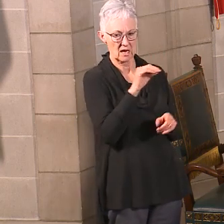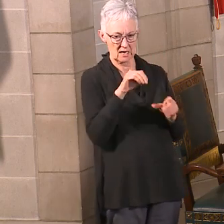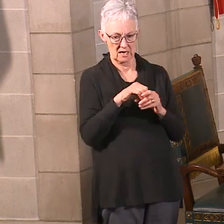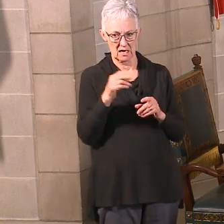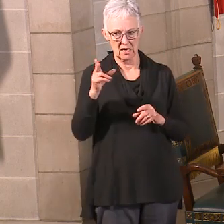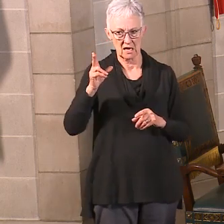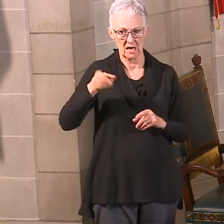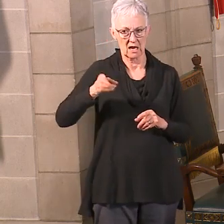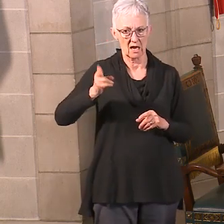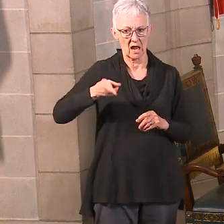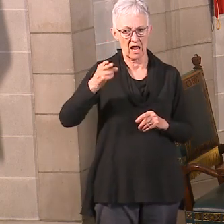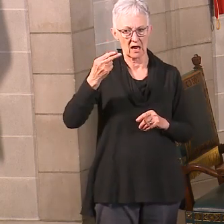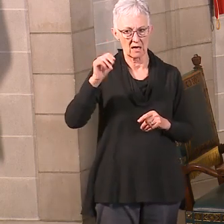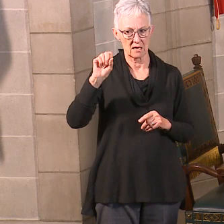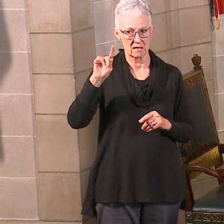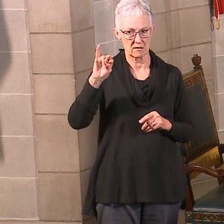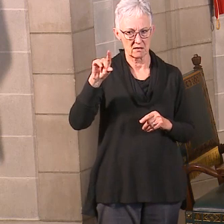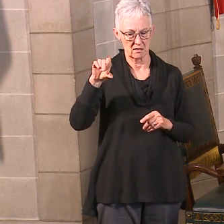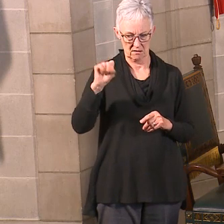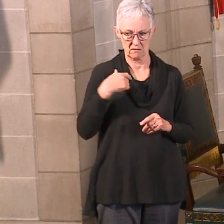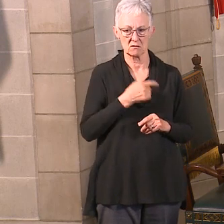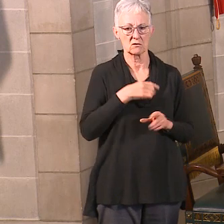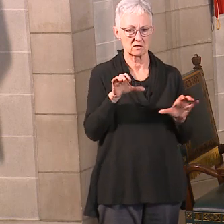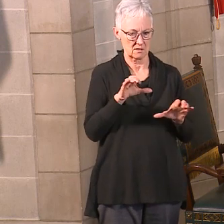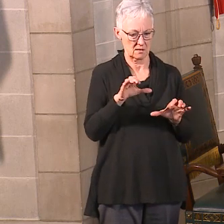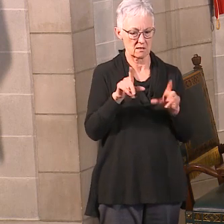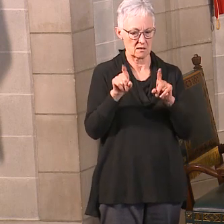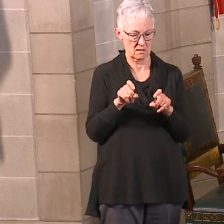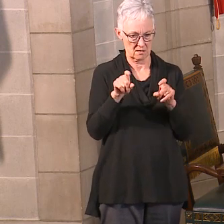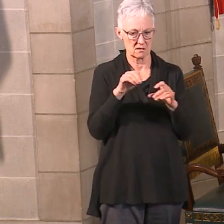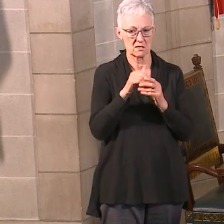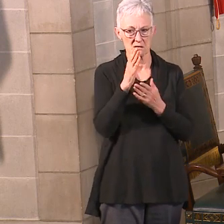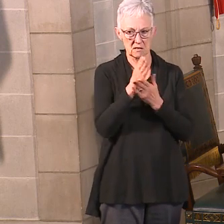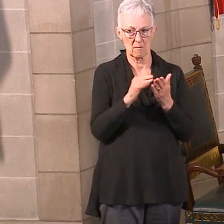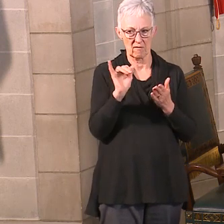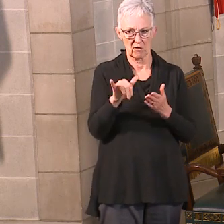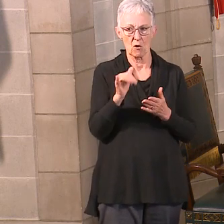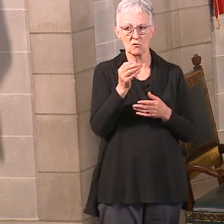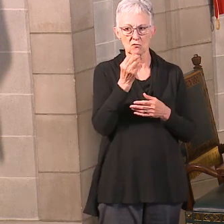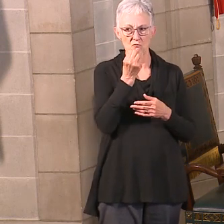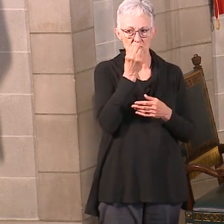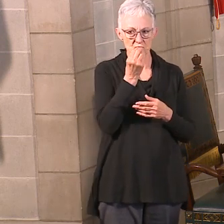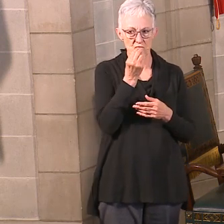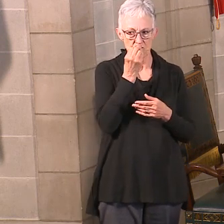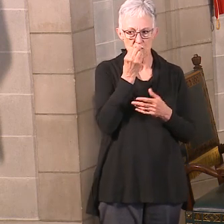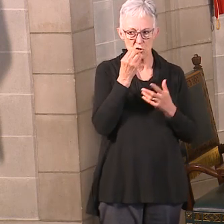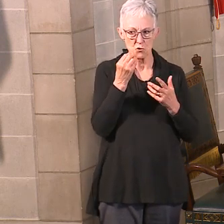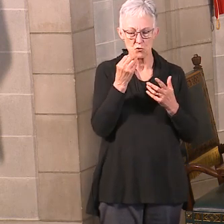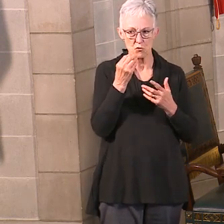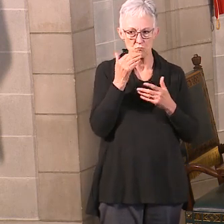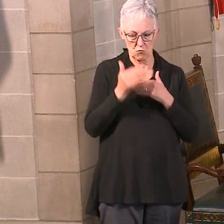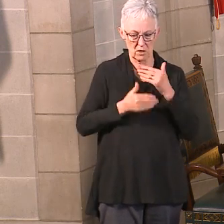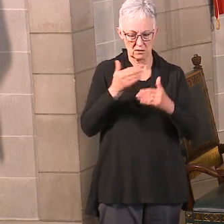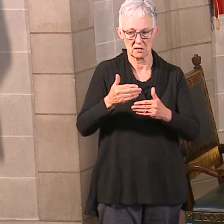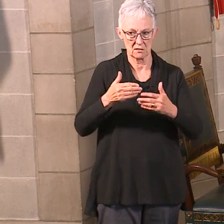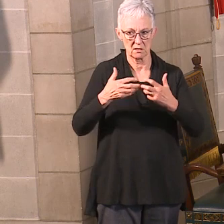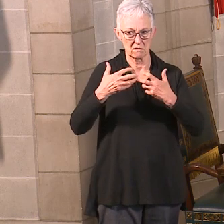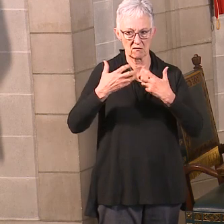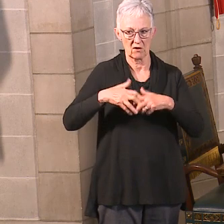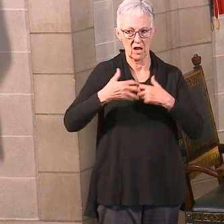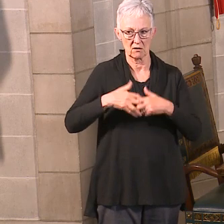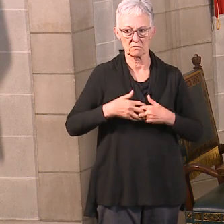So there has been specific testing at those food processing facilities. Now leave. Oh, go ahead. Yeah.